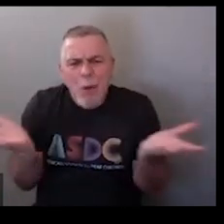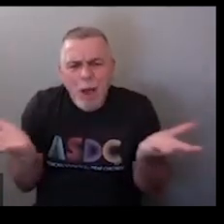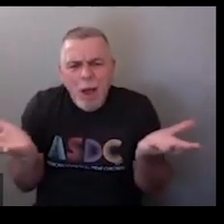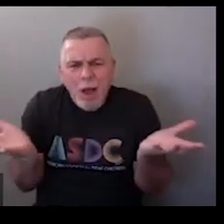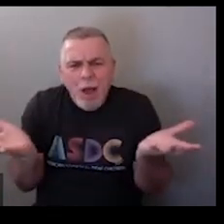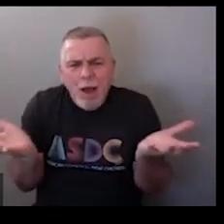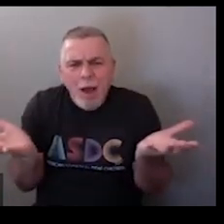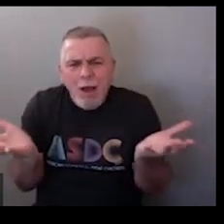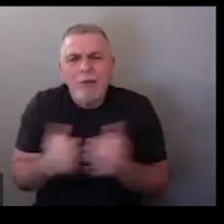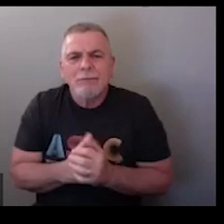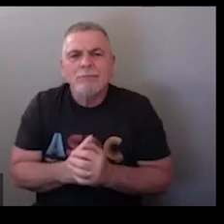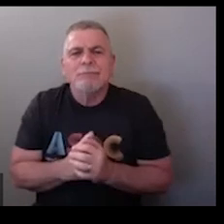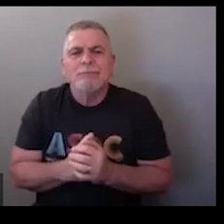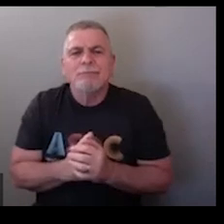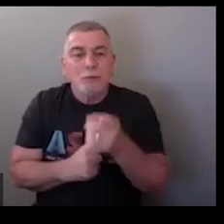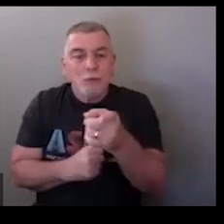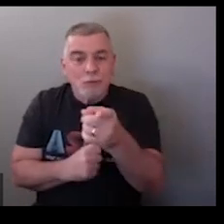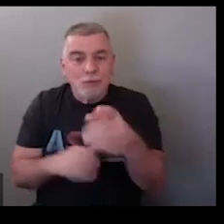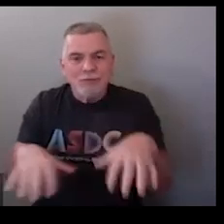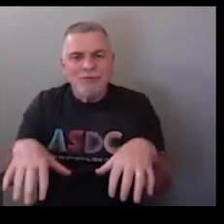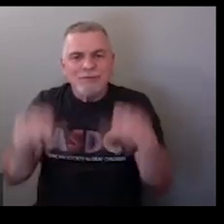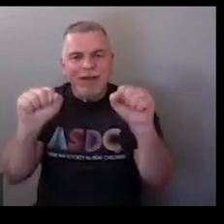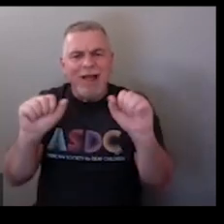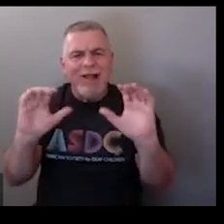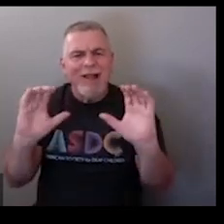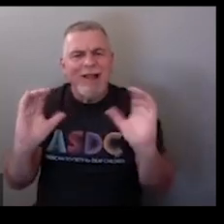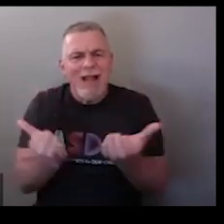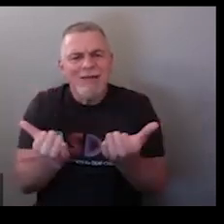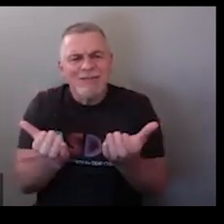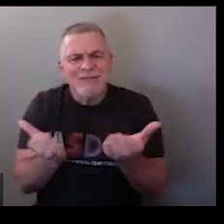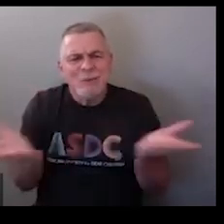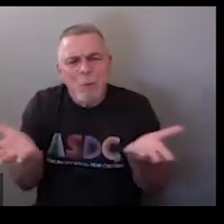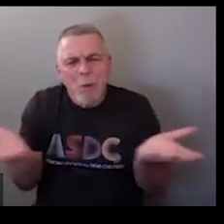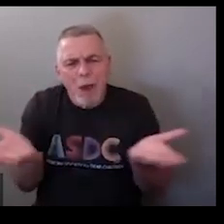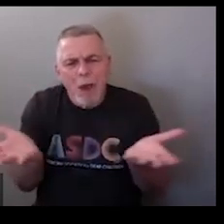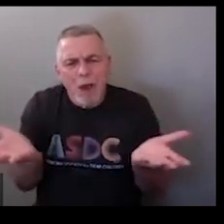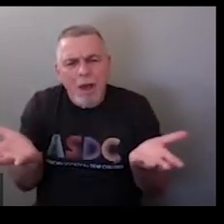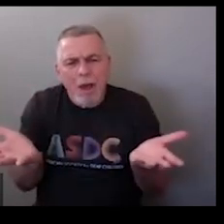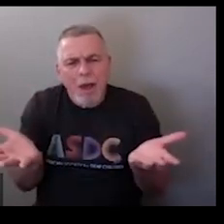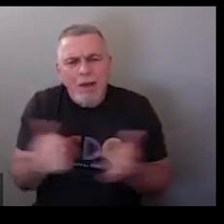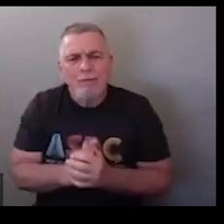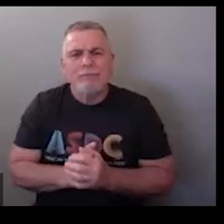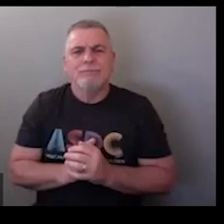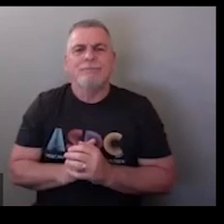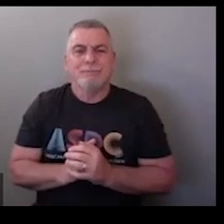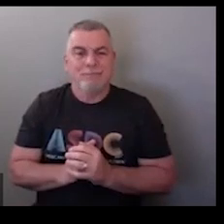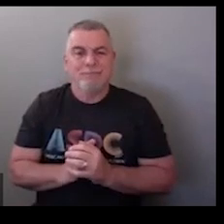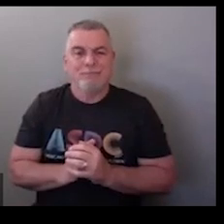what classes are you taking eyebrows go down so what class are you taking